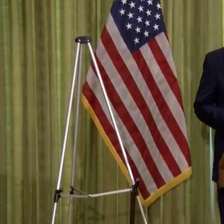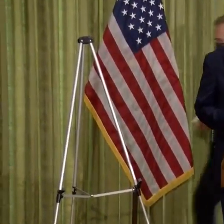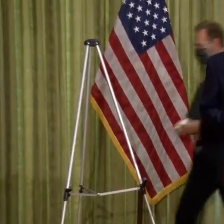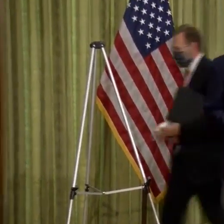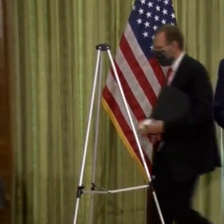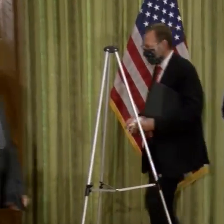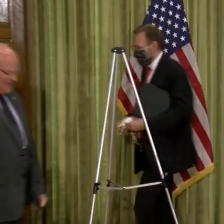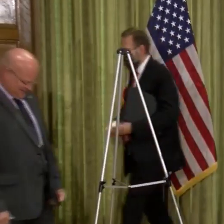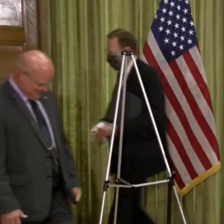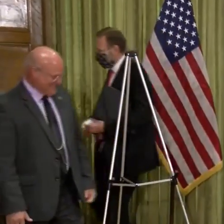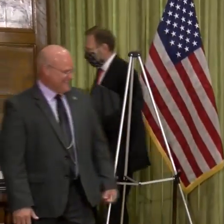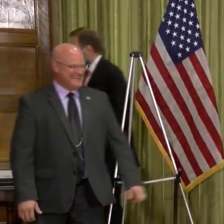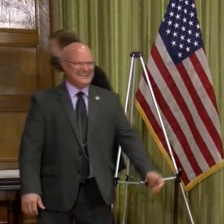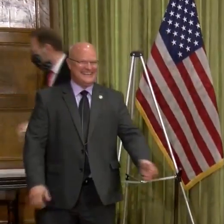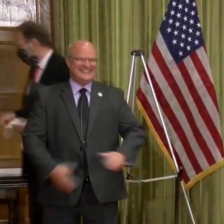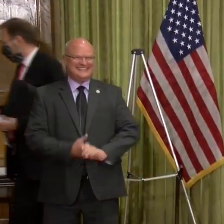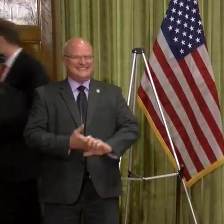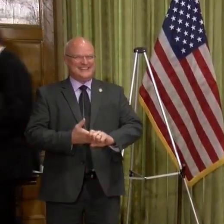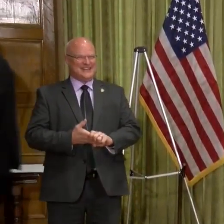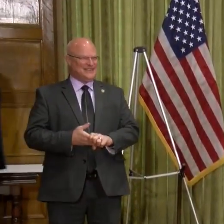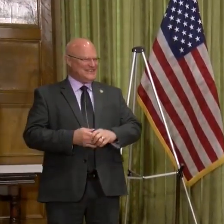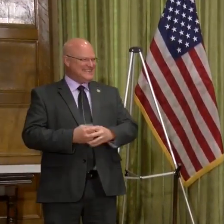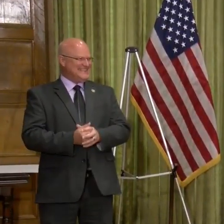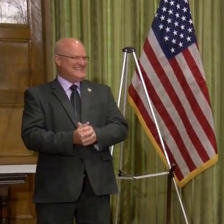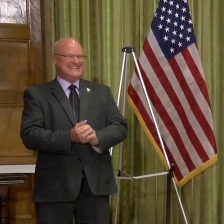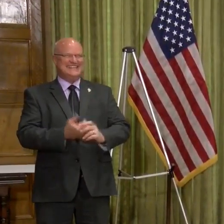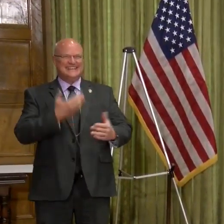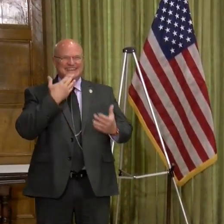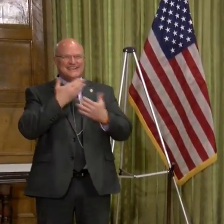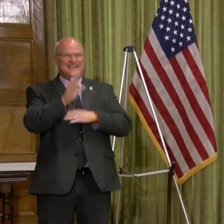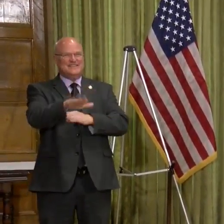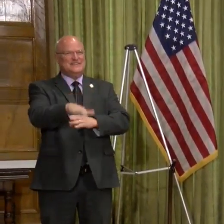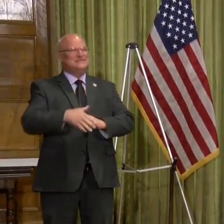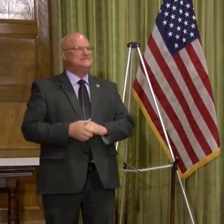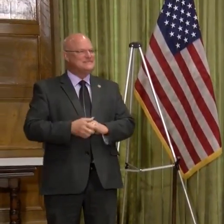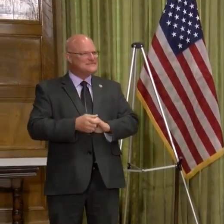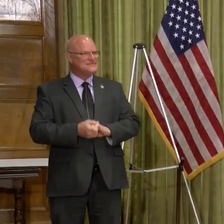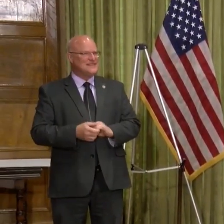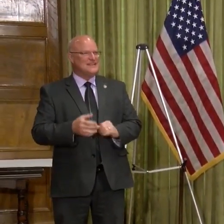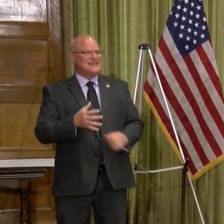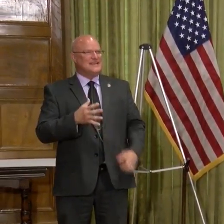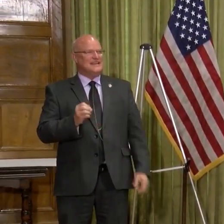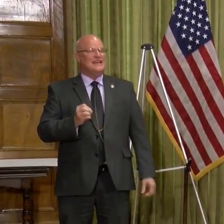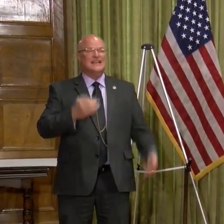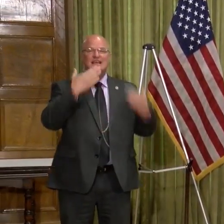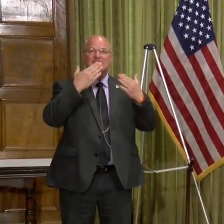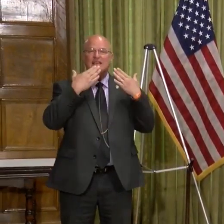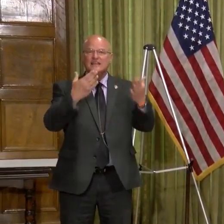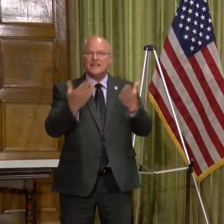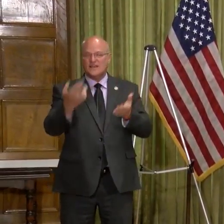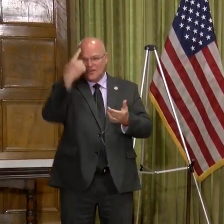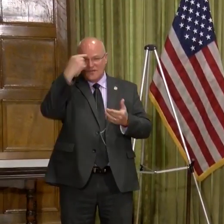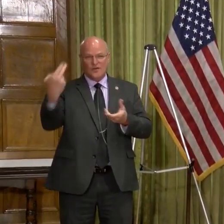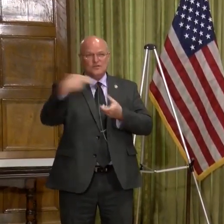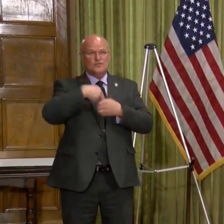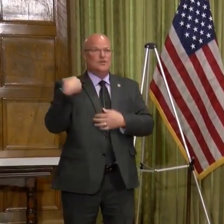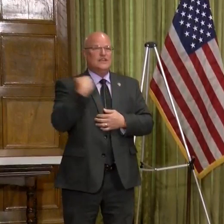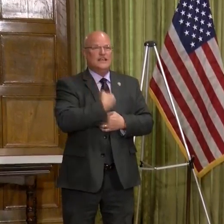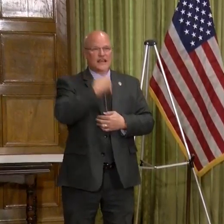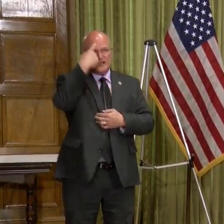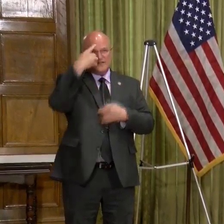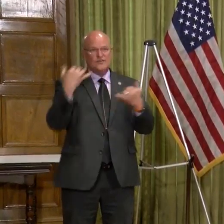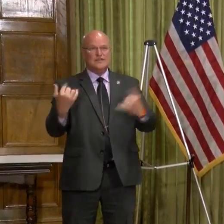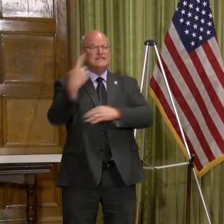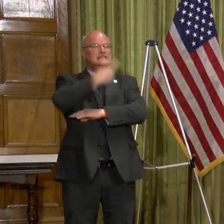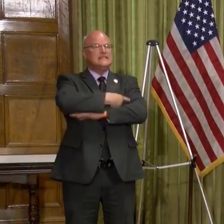Hello, Eddie. Hello, Governor. Good to see you today, this afternoon. And thank you, everyone, for joining us for